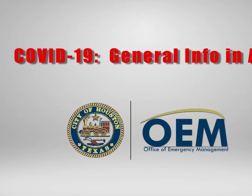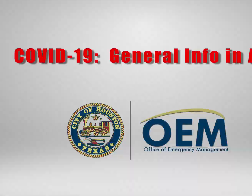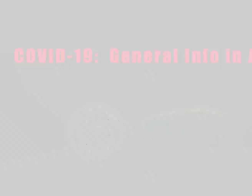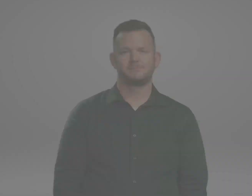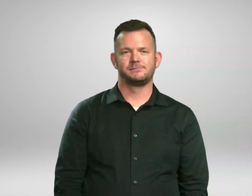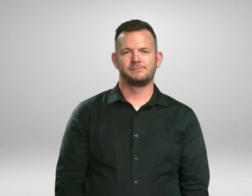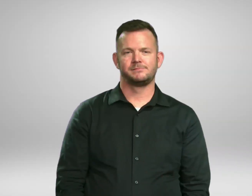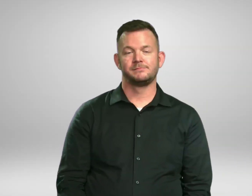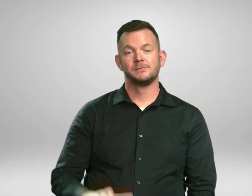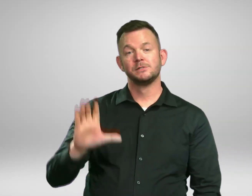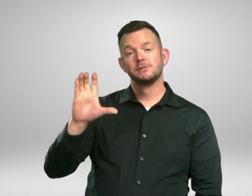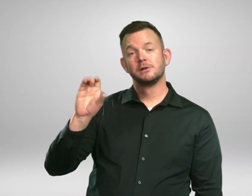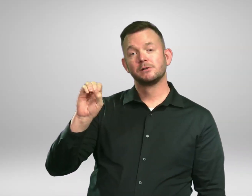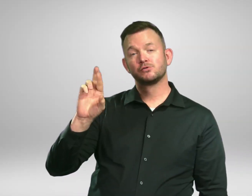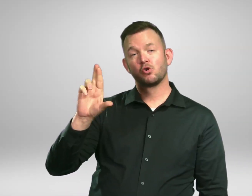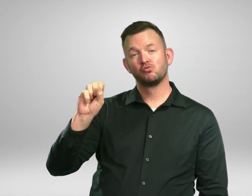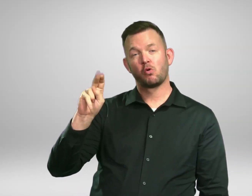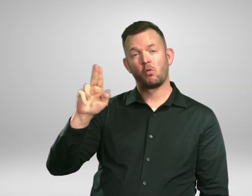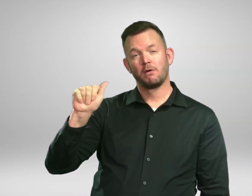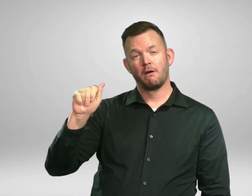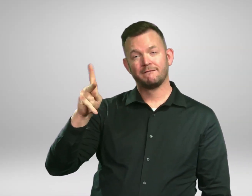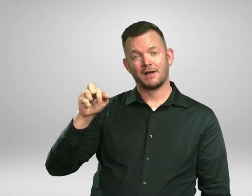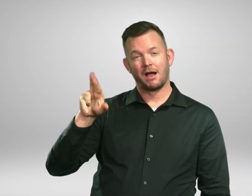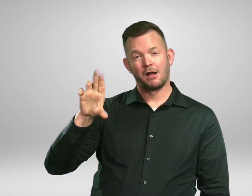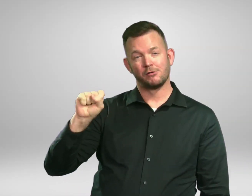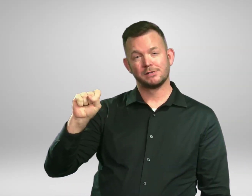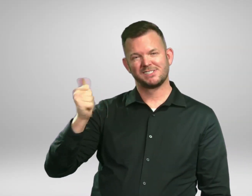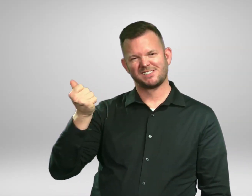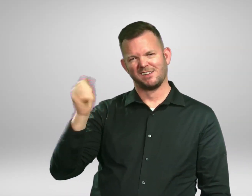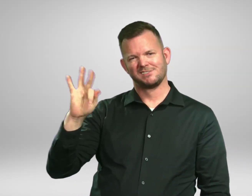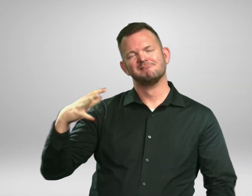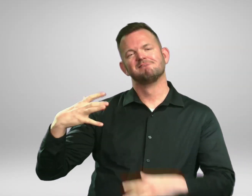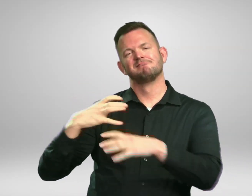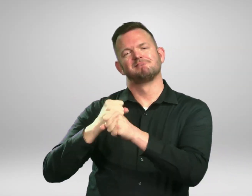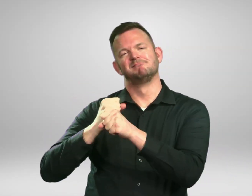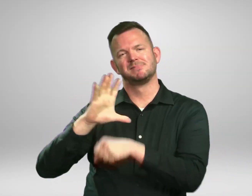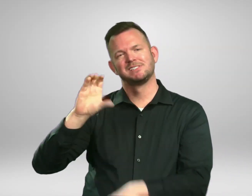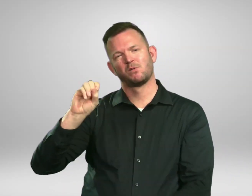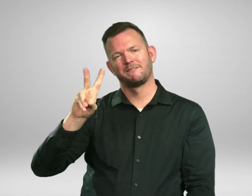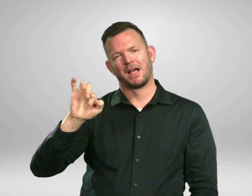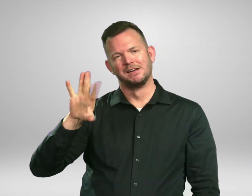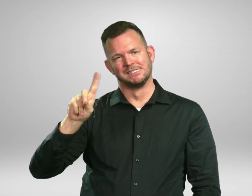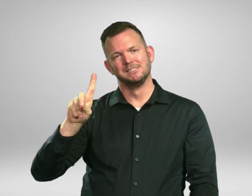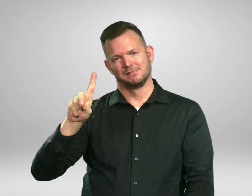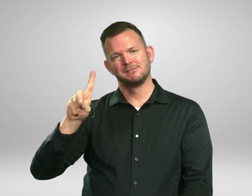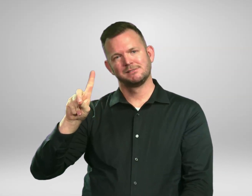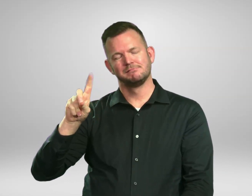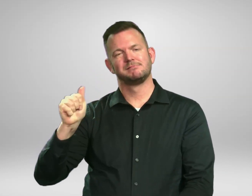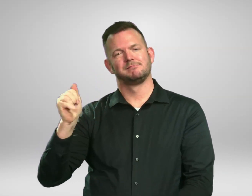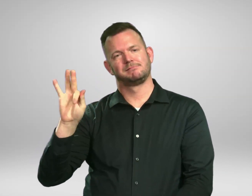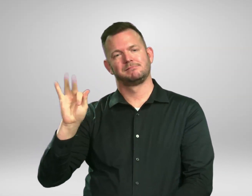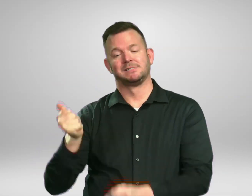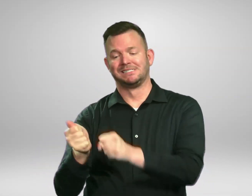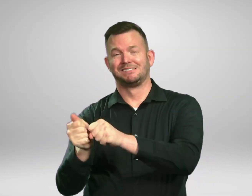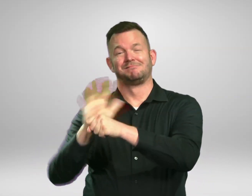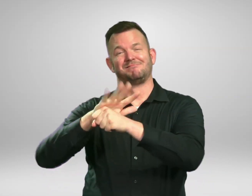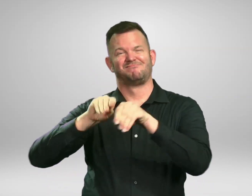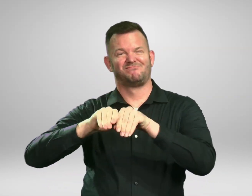While COVID-19 is a new respiratory virus, daily precautions recommended to